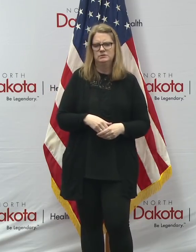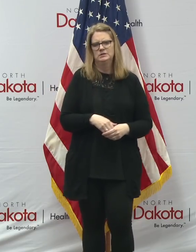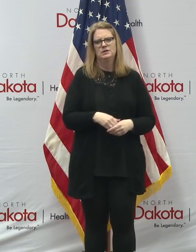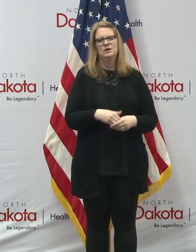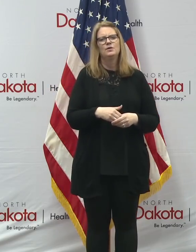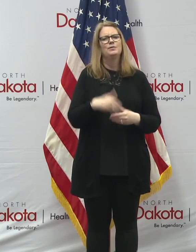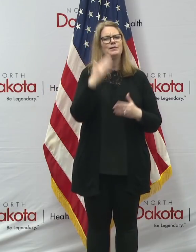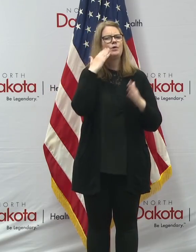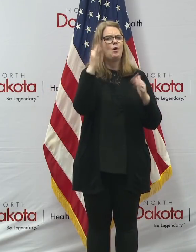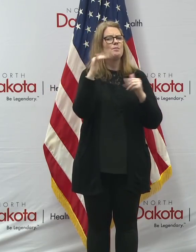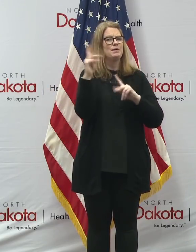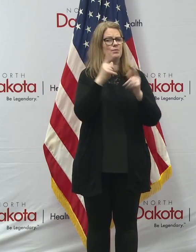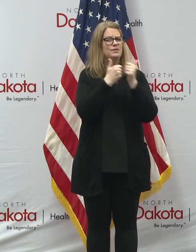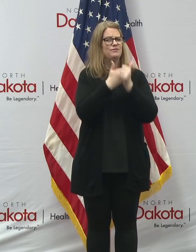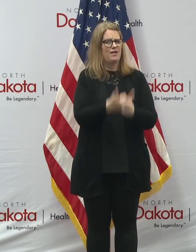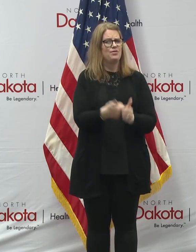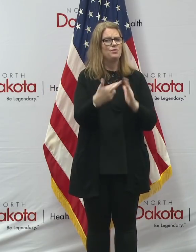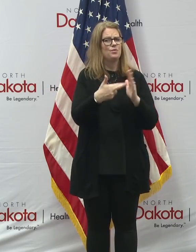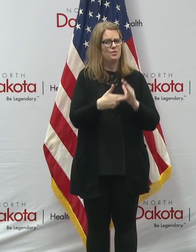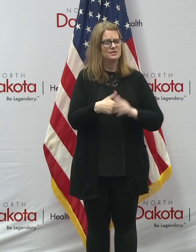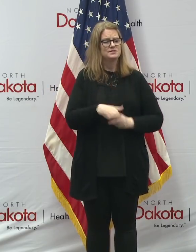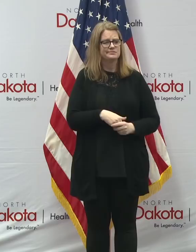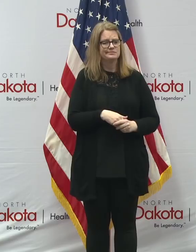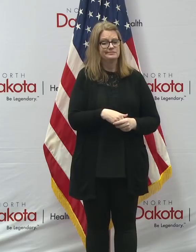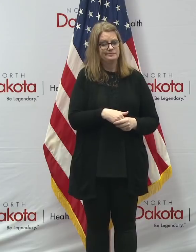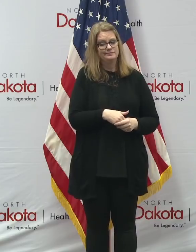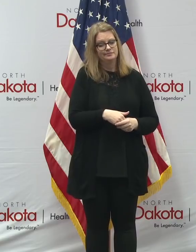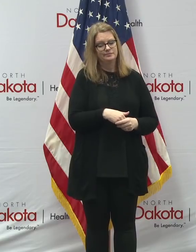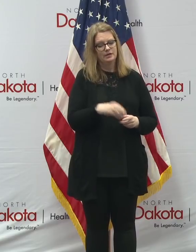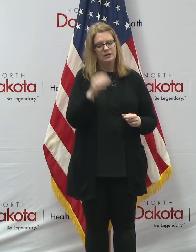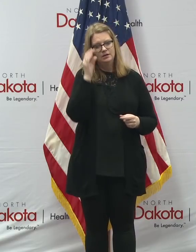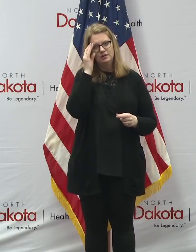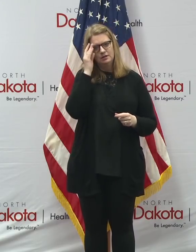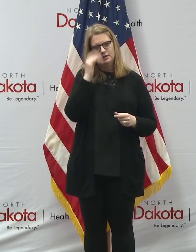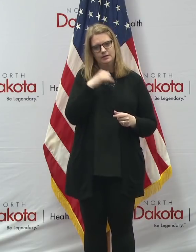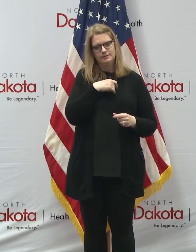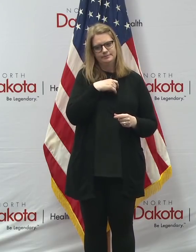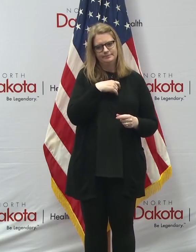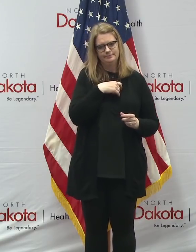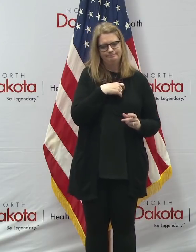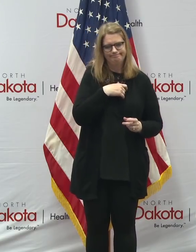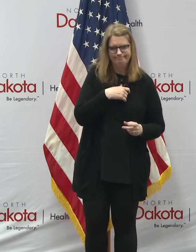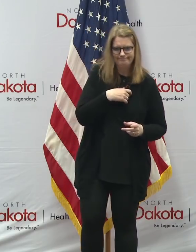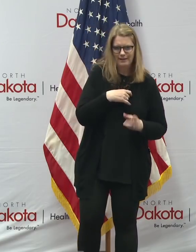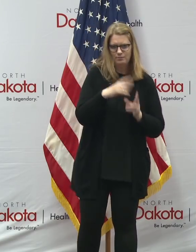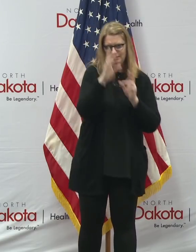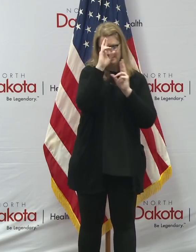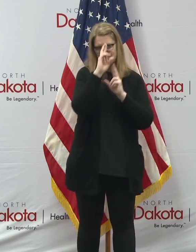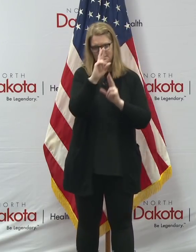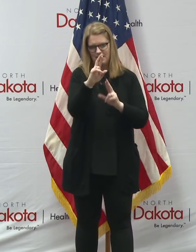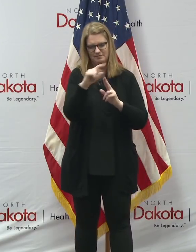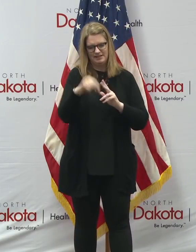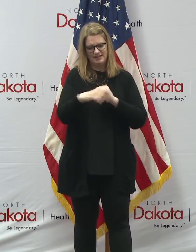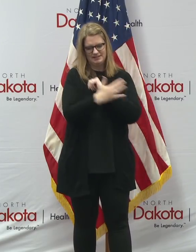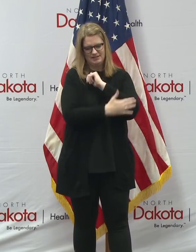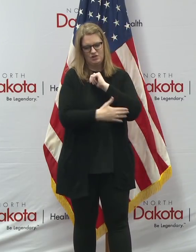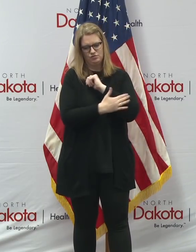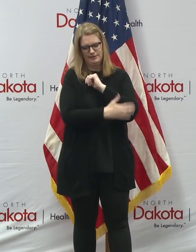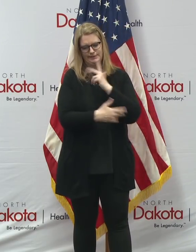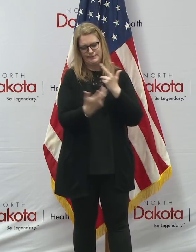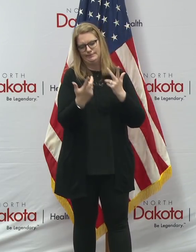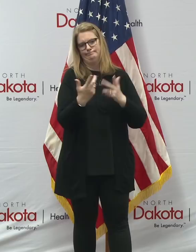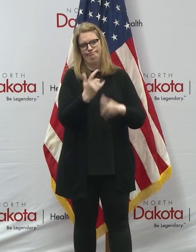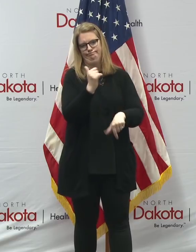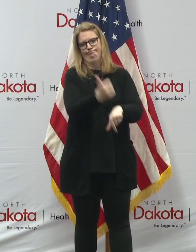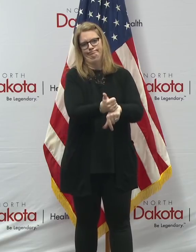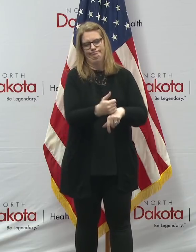that people would follow the guidelines, but we also understand and respect what this country was based on. But each, each